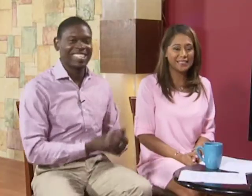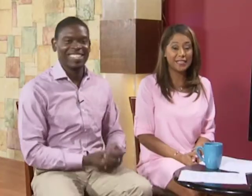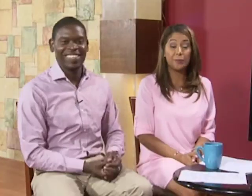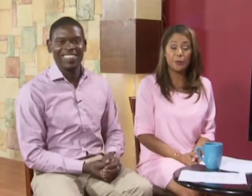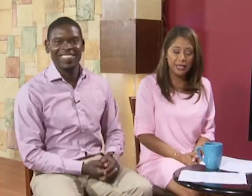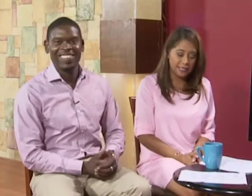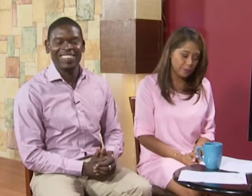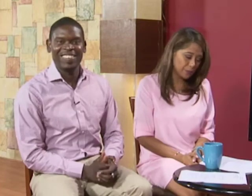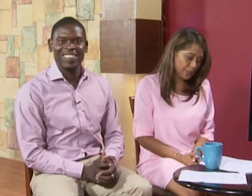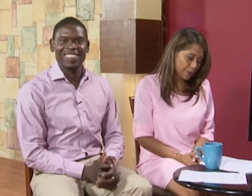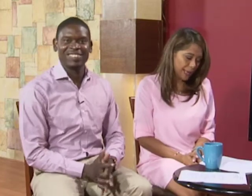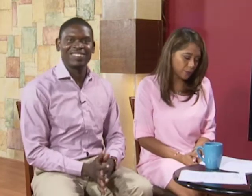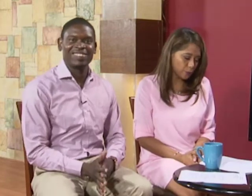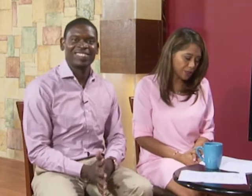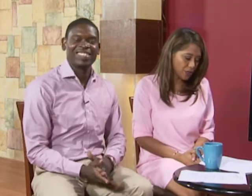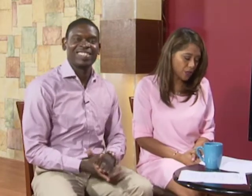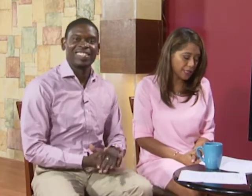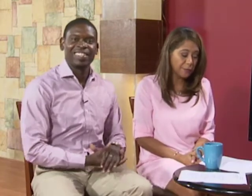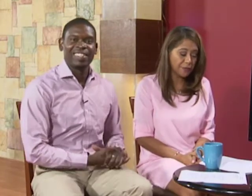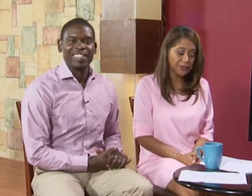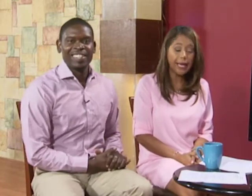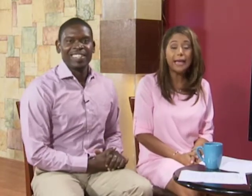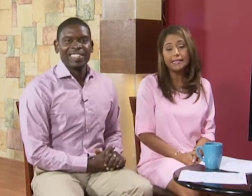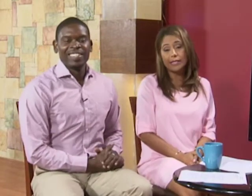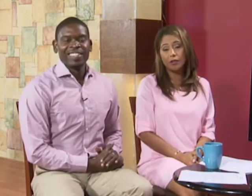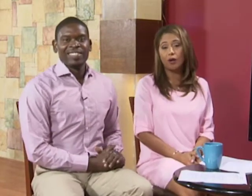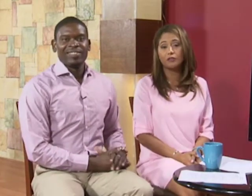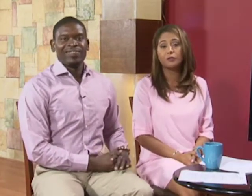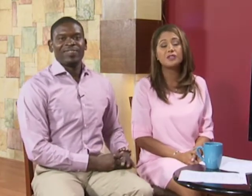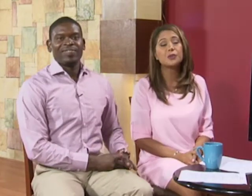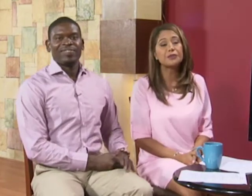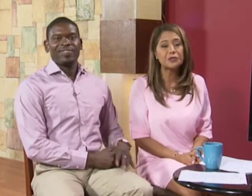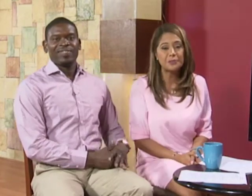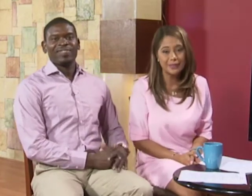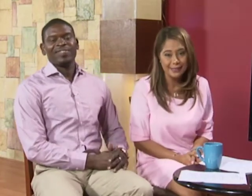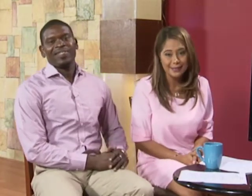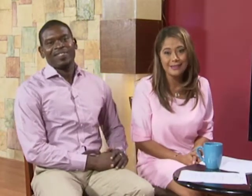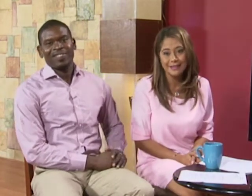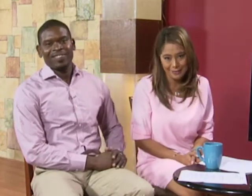take a break and when we come back we'll be talking about the casting call from miss universe belize stay tuned